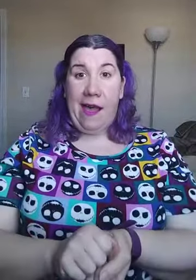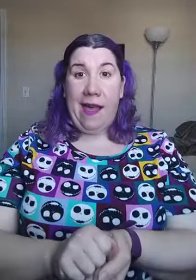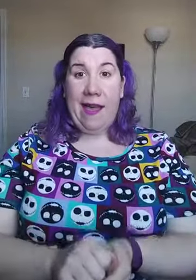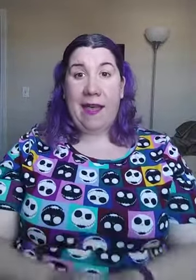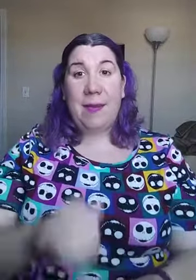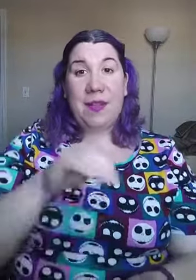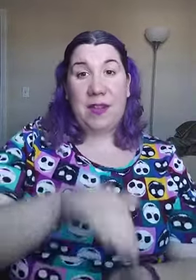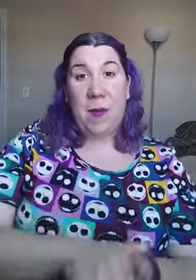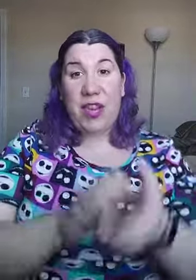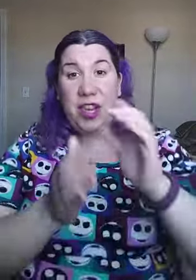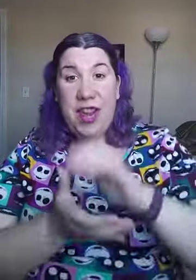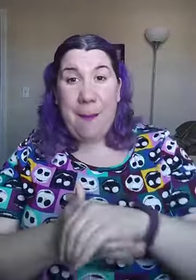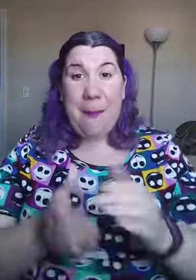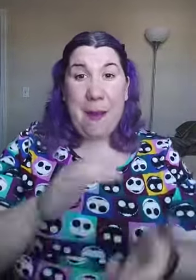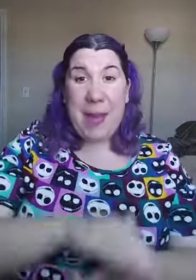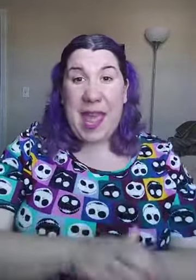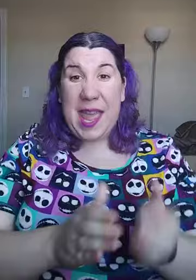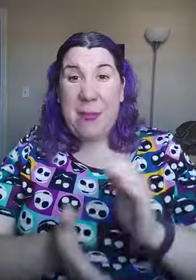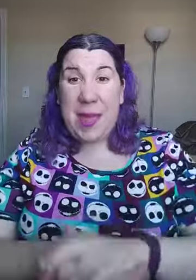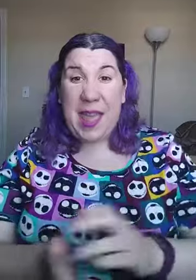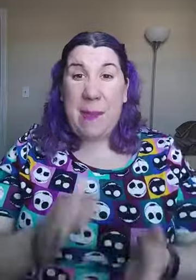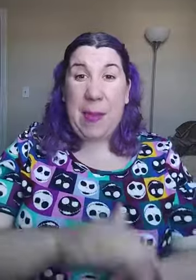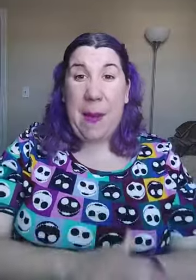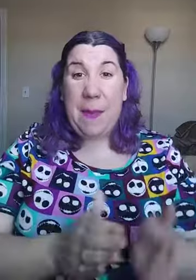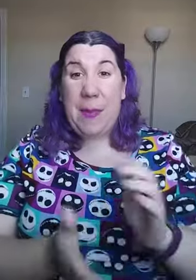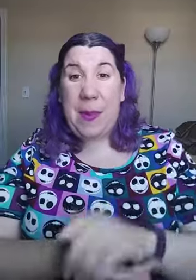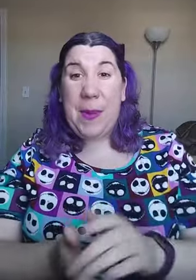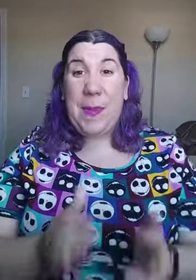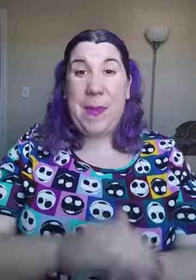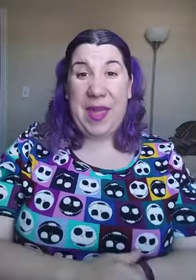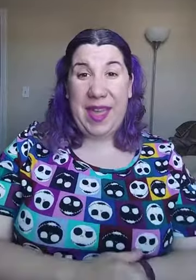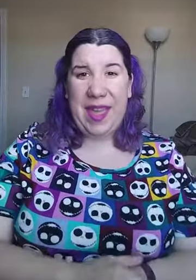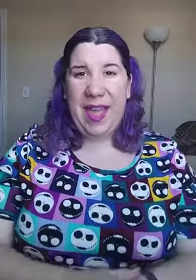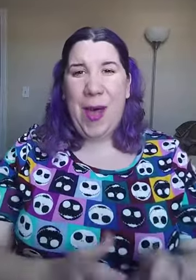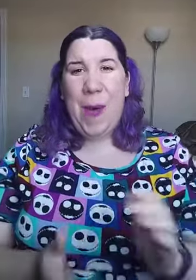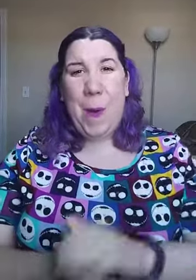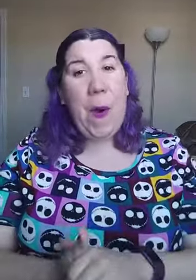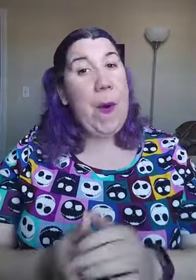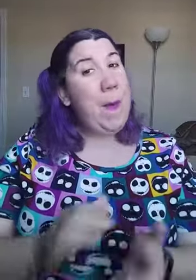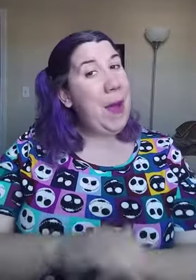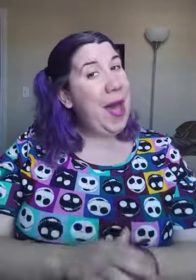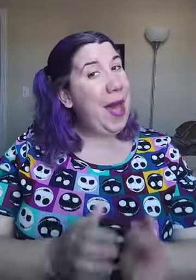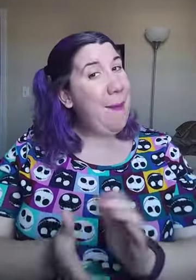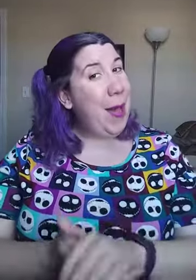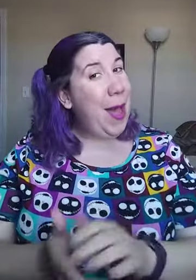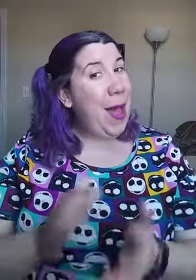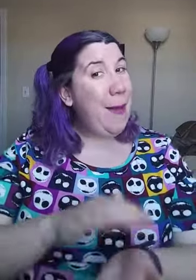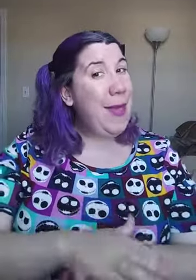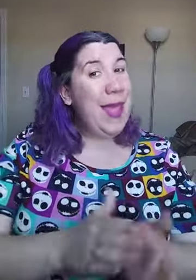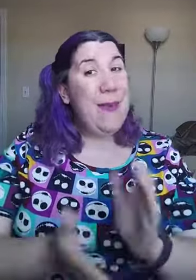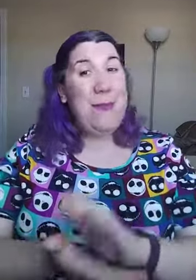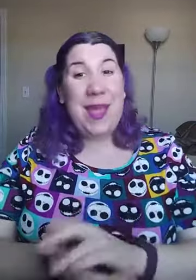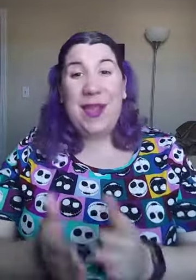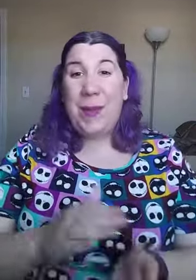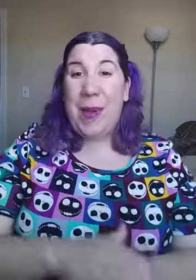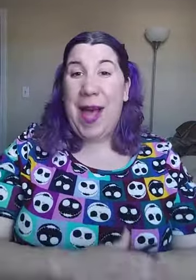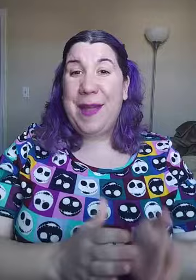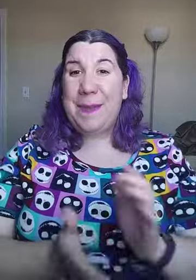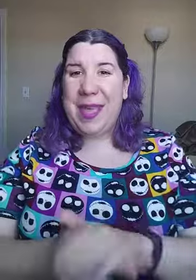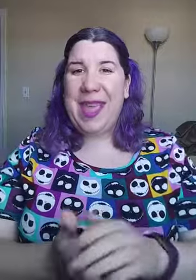I'm squishing up my baby bumblebee. Won't my mommy be so proud of me?